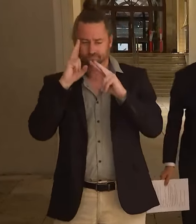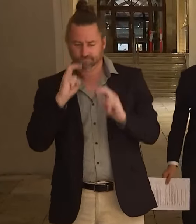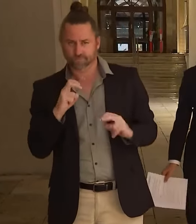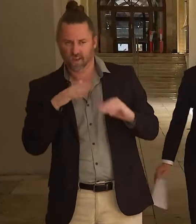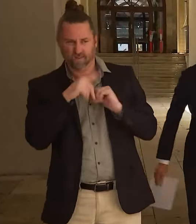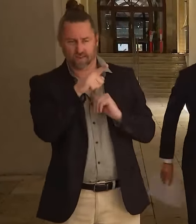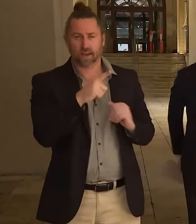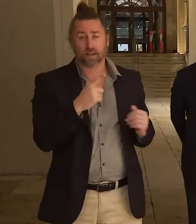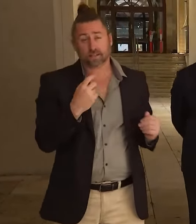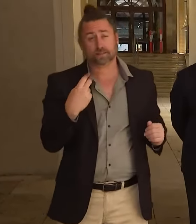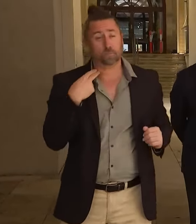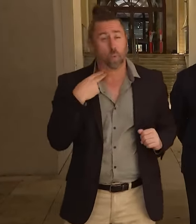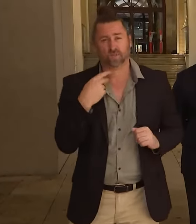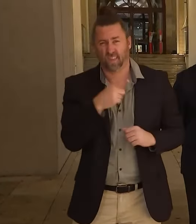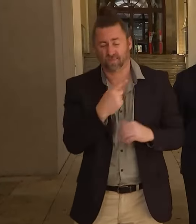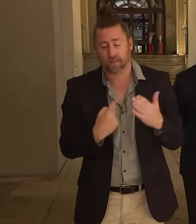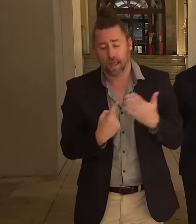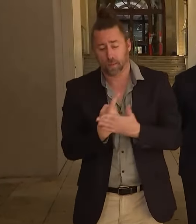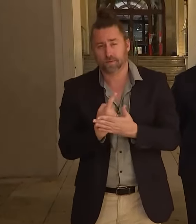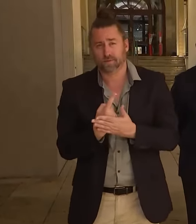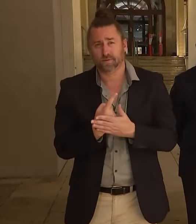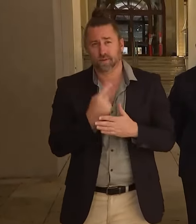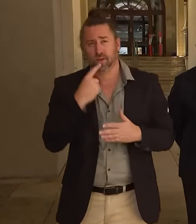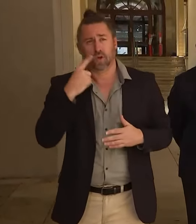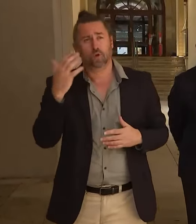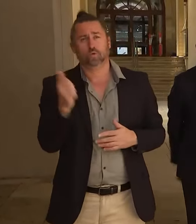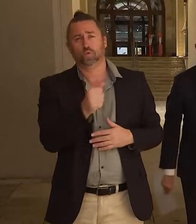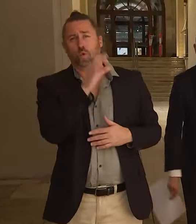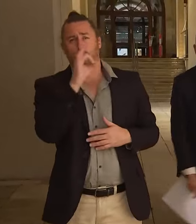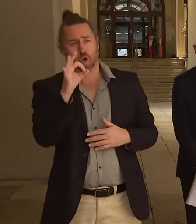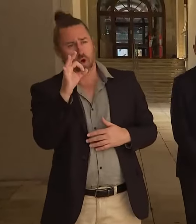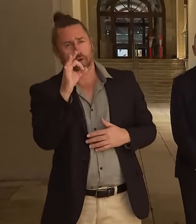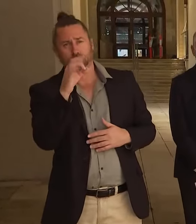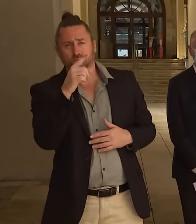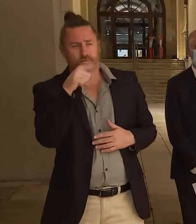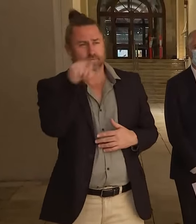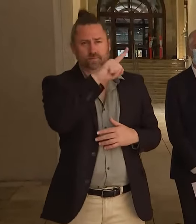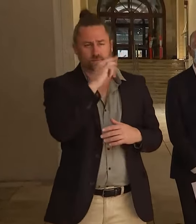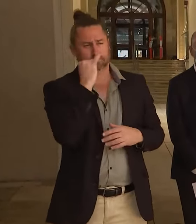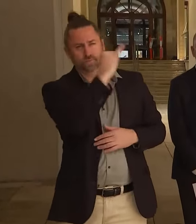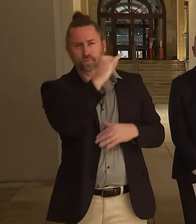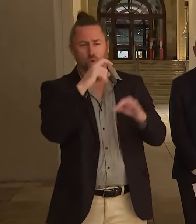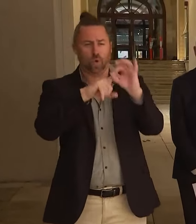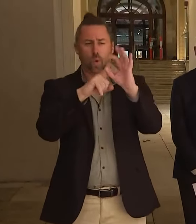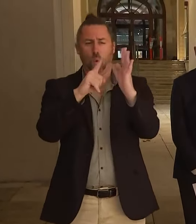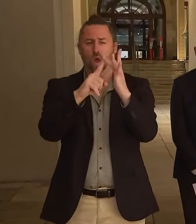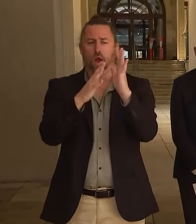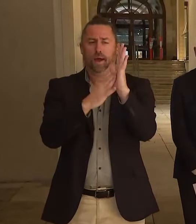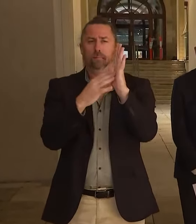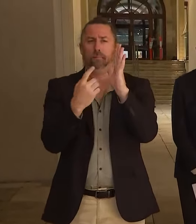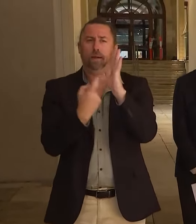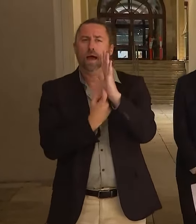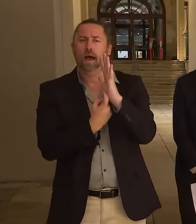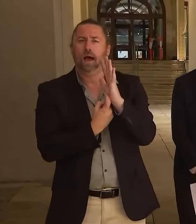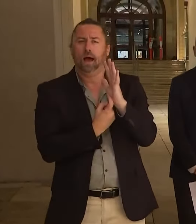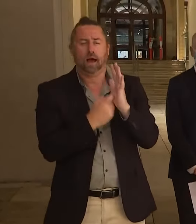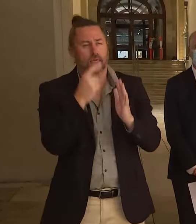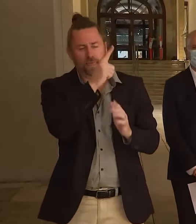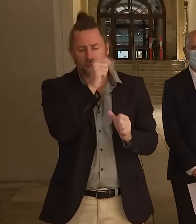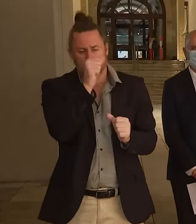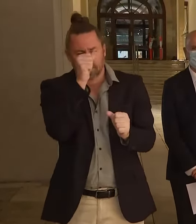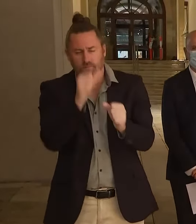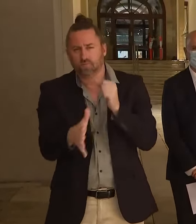think what I do want to say though is it shouldn't be seen as a reflection of the work that QIMR does. They do incredible work,